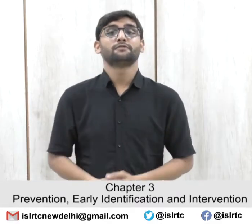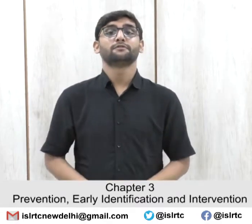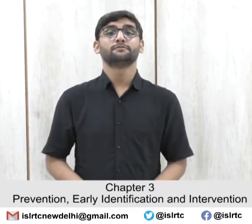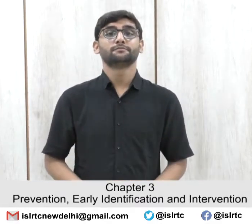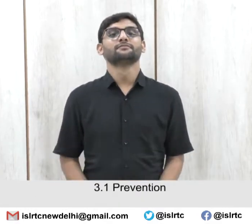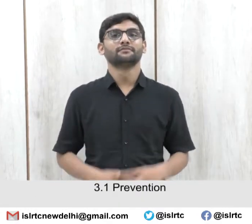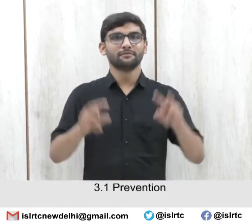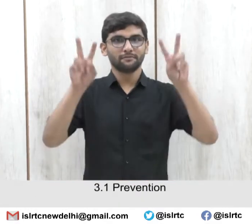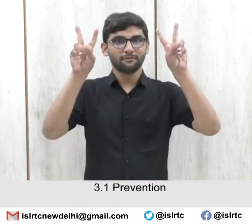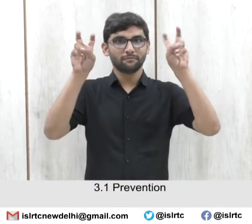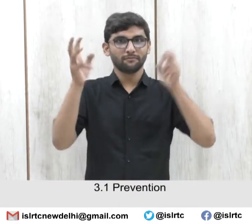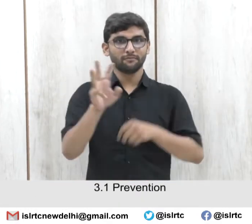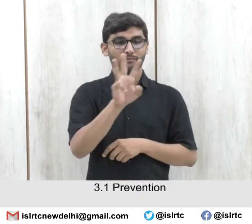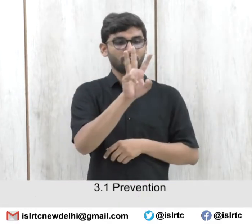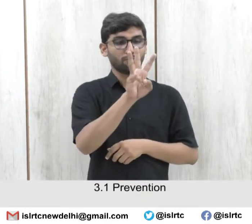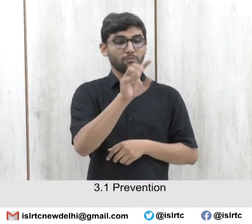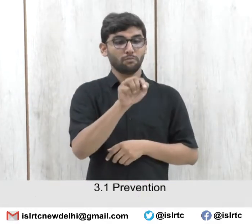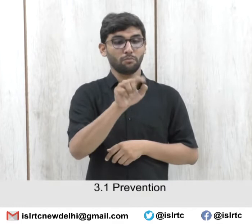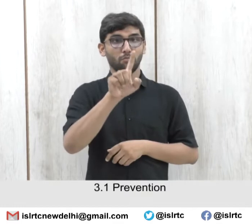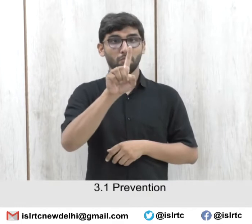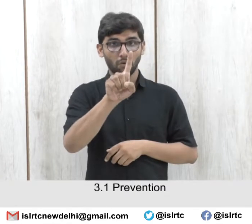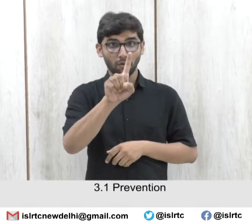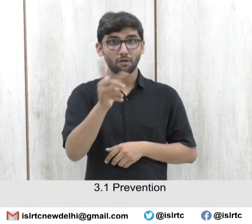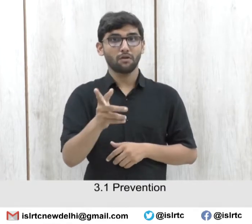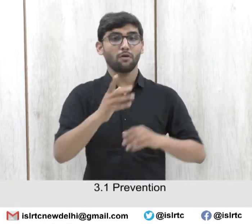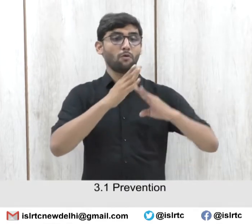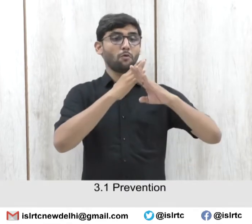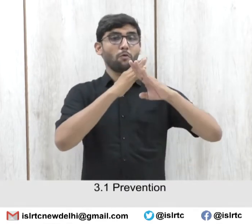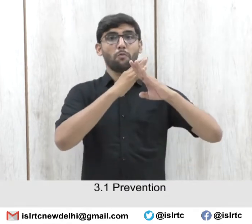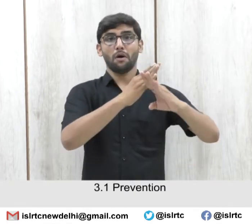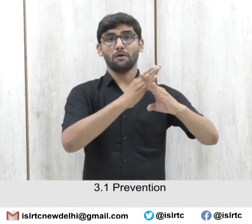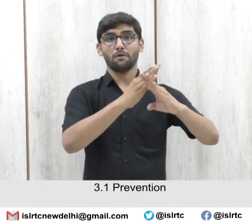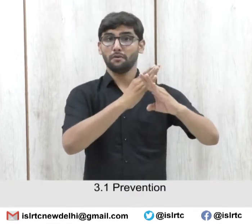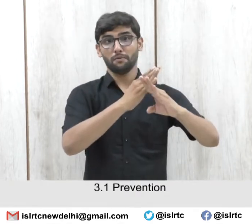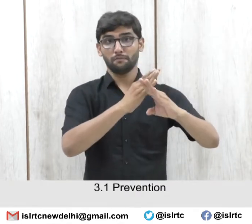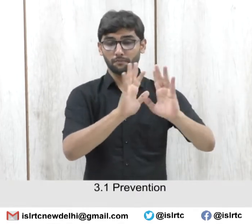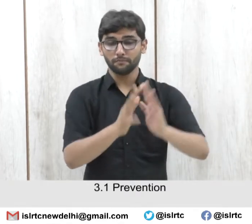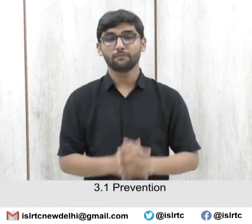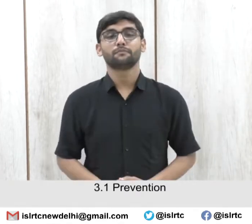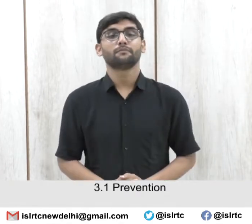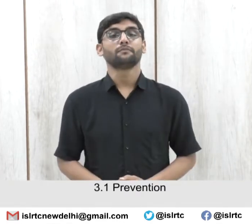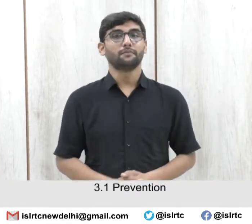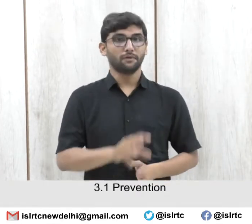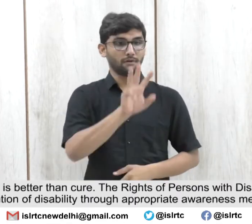3.1 Prevention 3